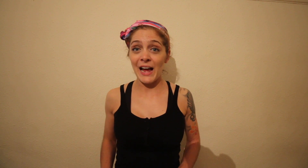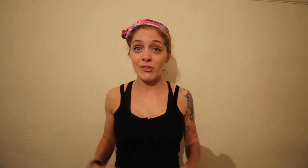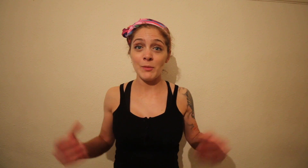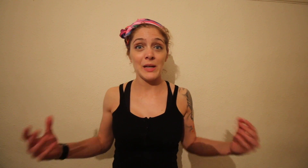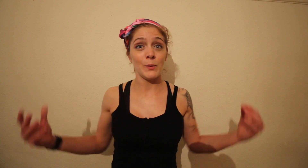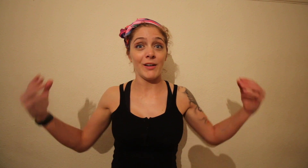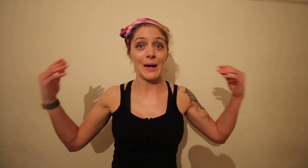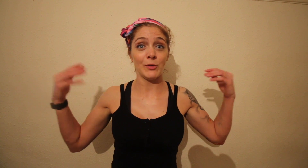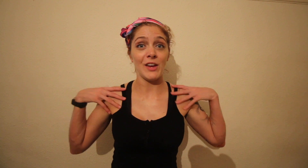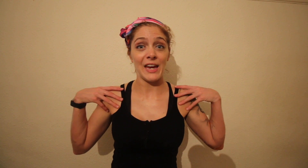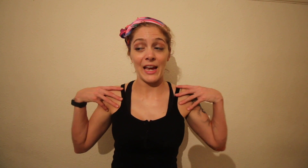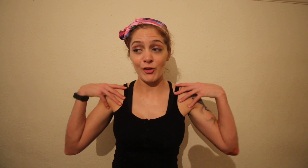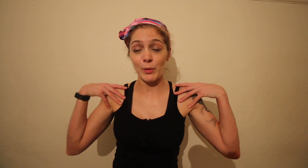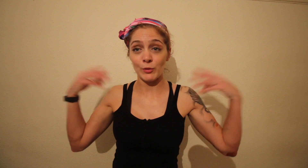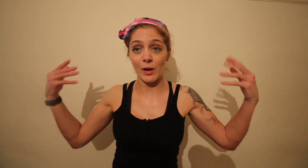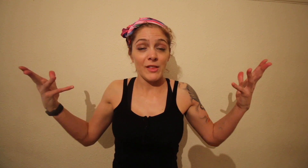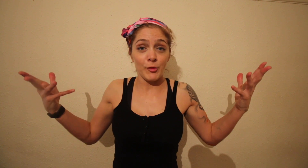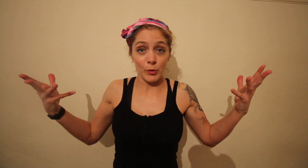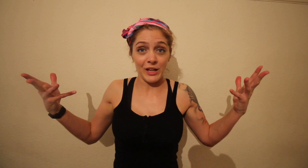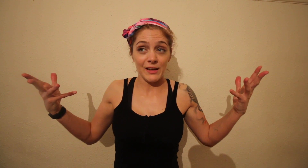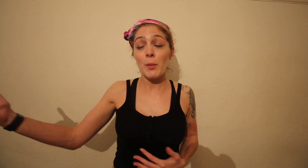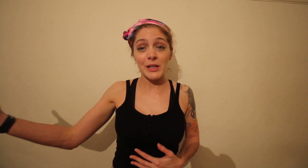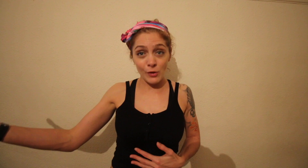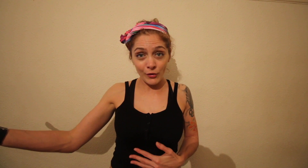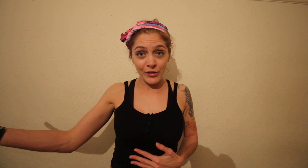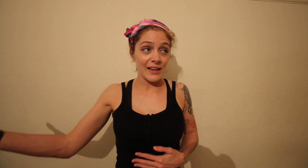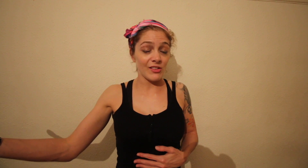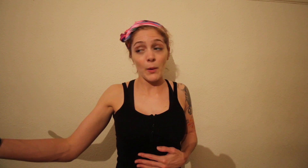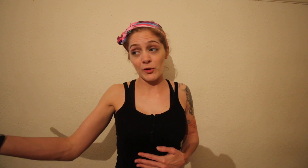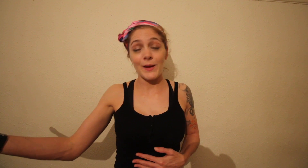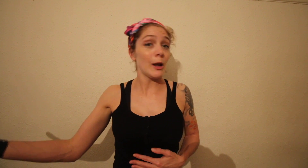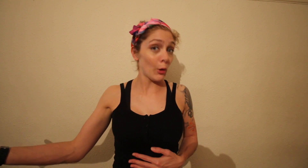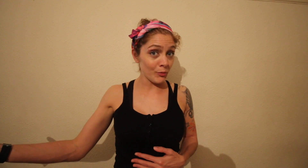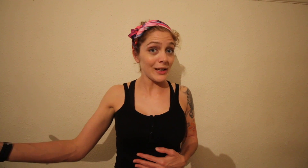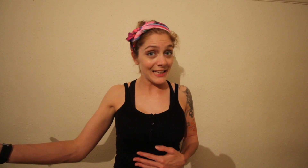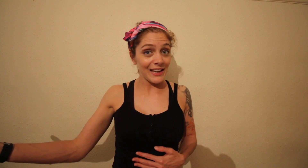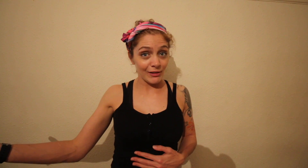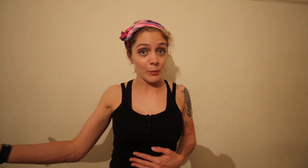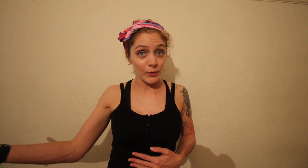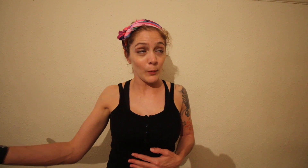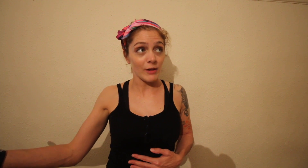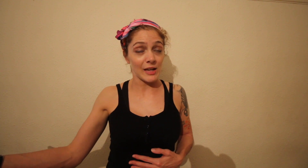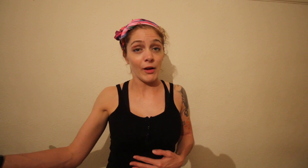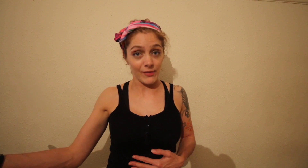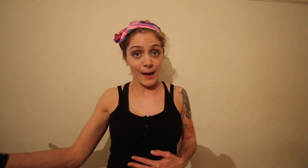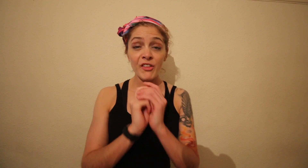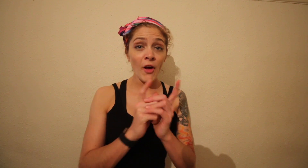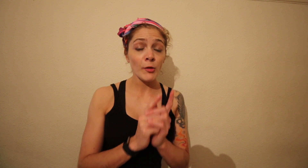I actually be where I am today and have built up this body? Probably not and I would have spent a lot of money getting to the point where I realised that. The first